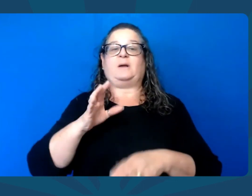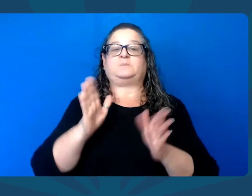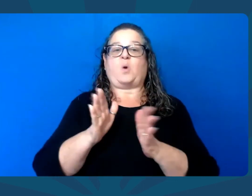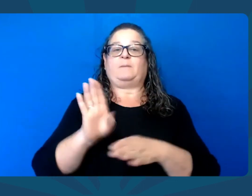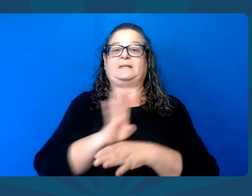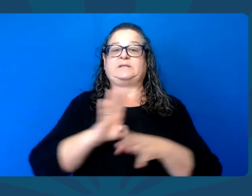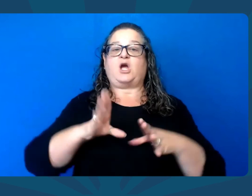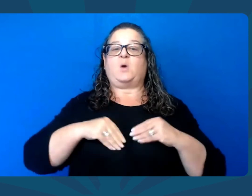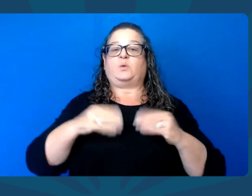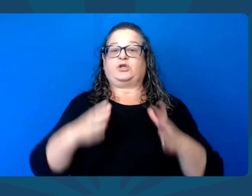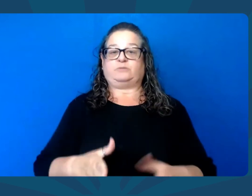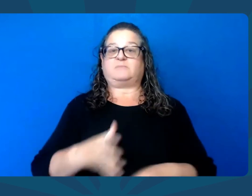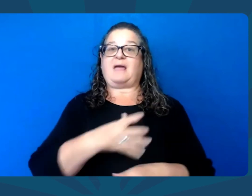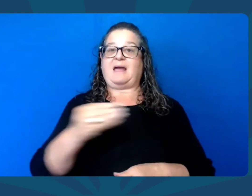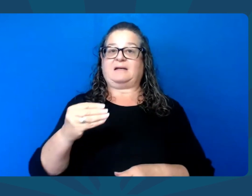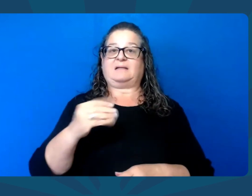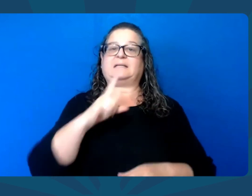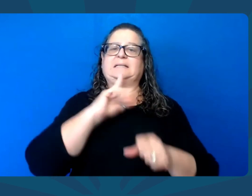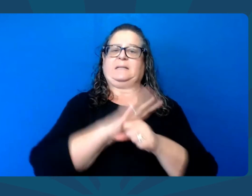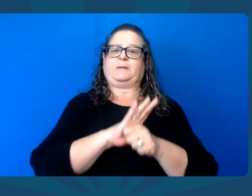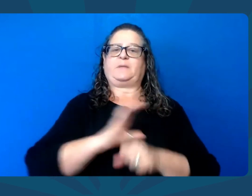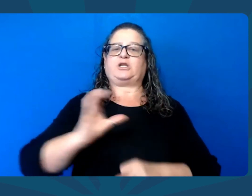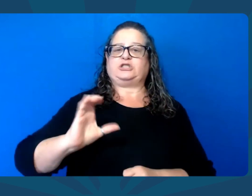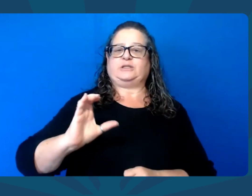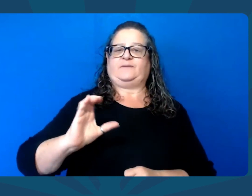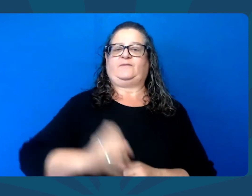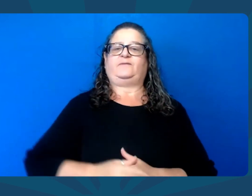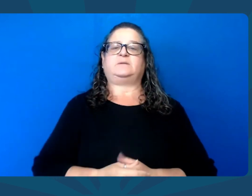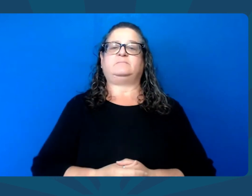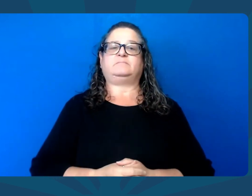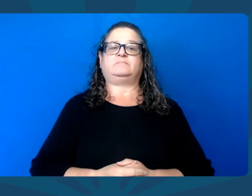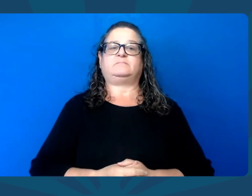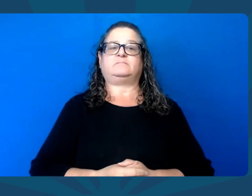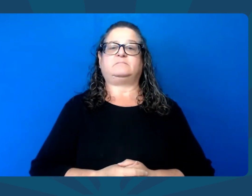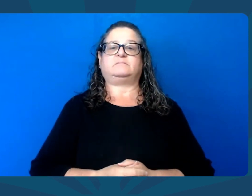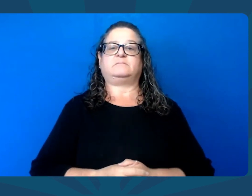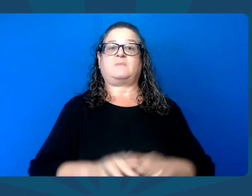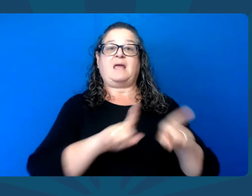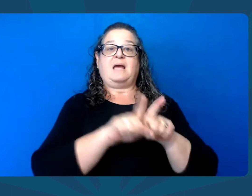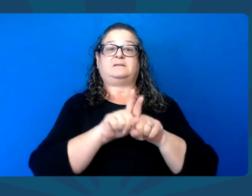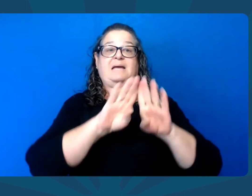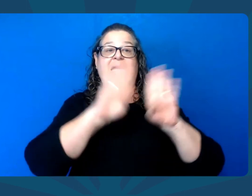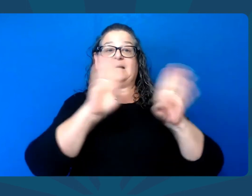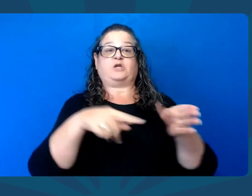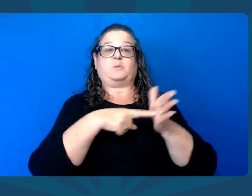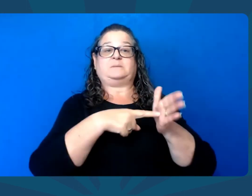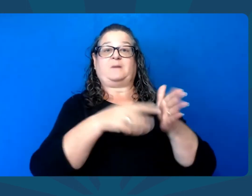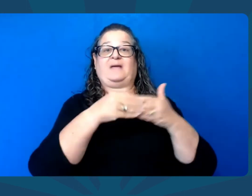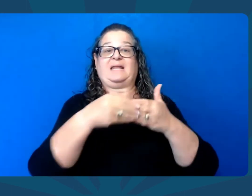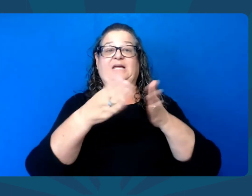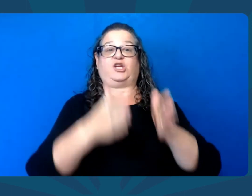I'm a husband, father, small business owner, and committed conservative.